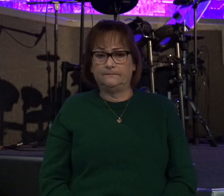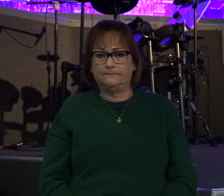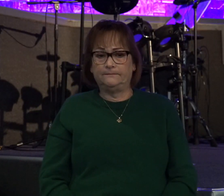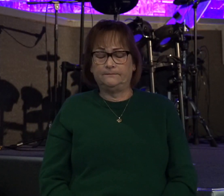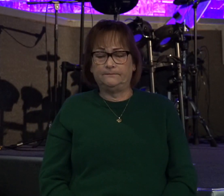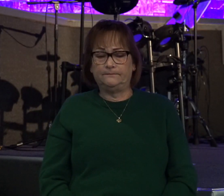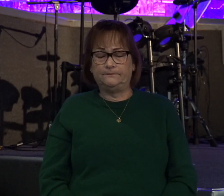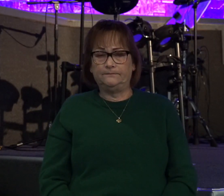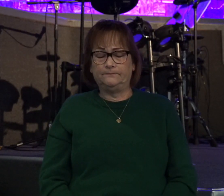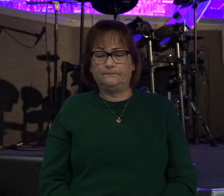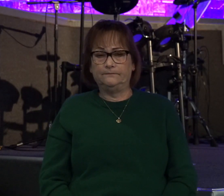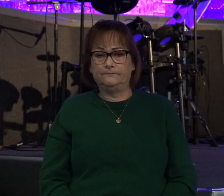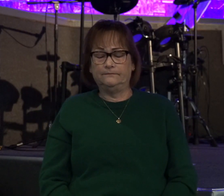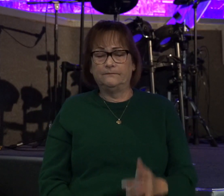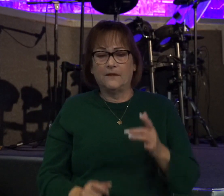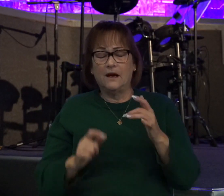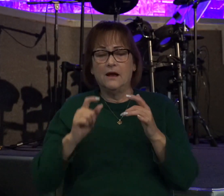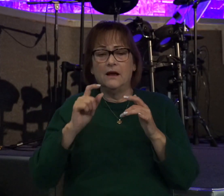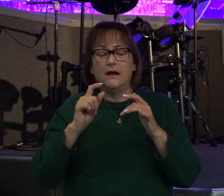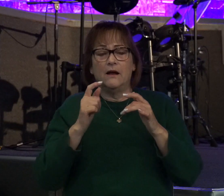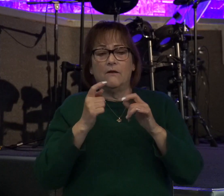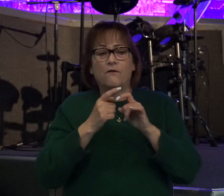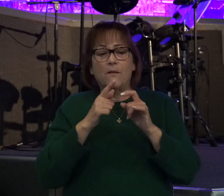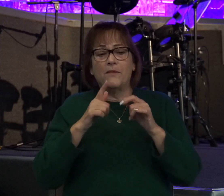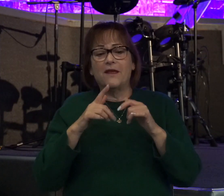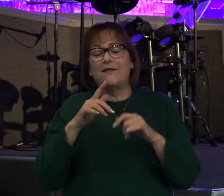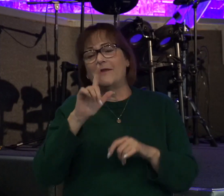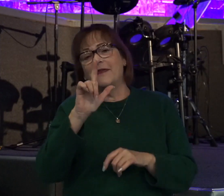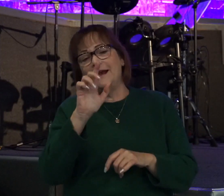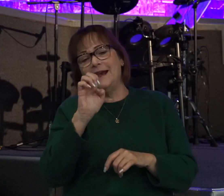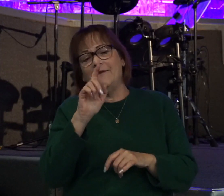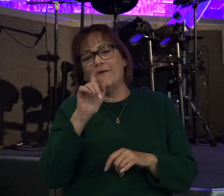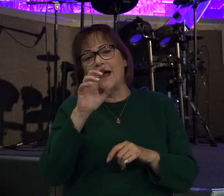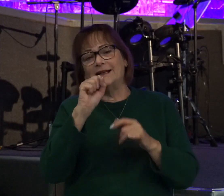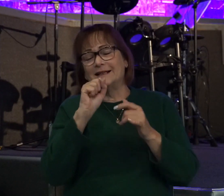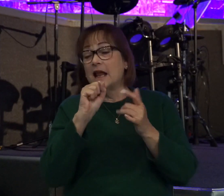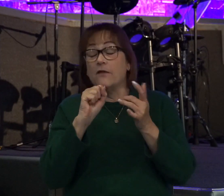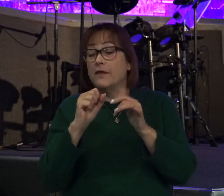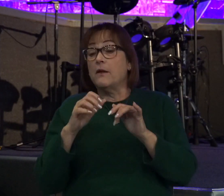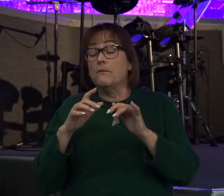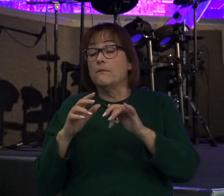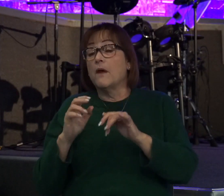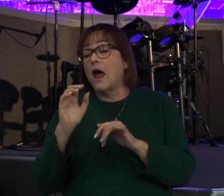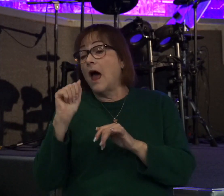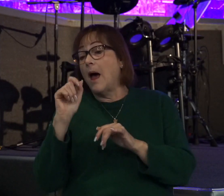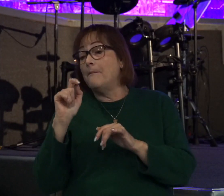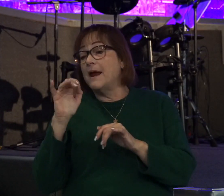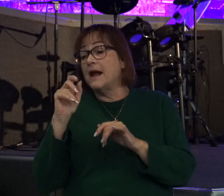It was to be carried by the Levites. And Abinadab and his son, they were Levites, but the key word is carried, guys.